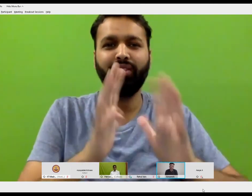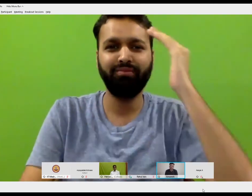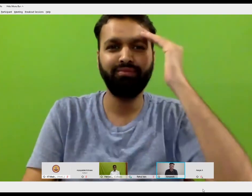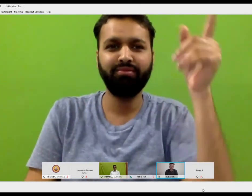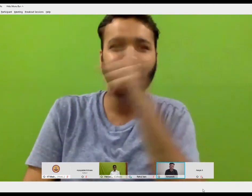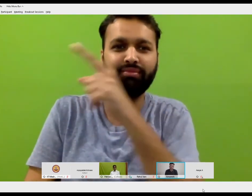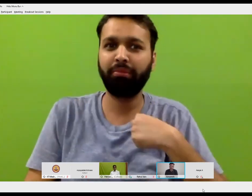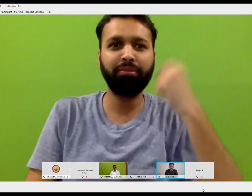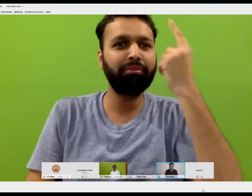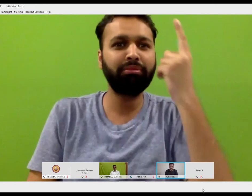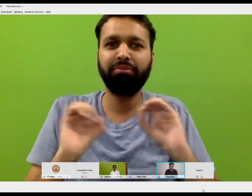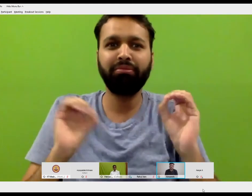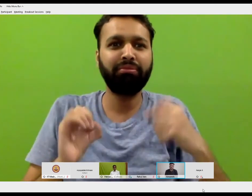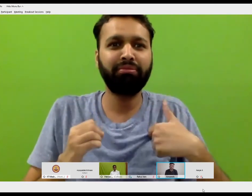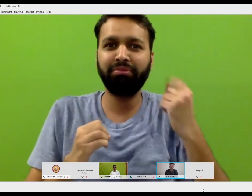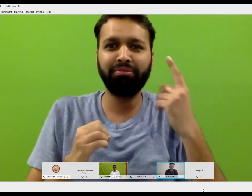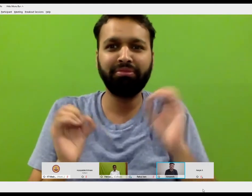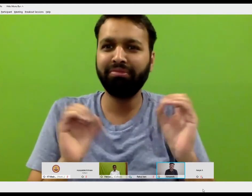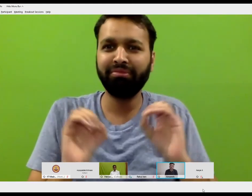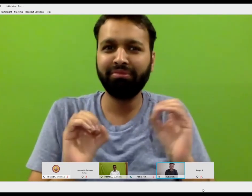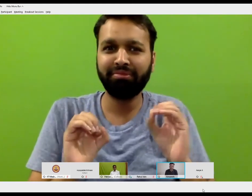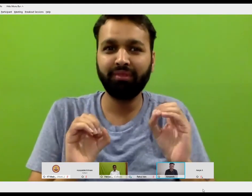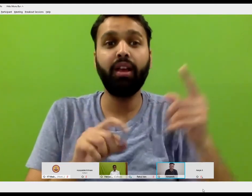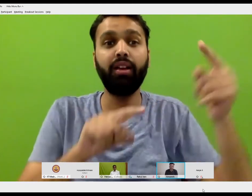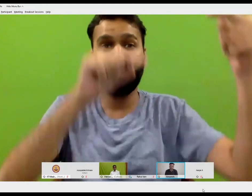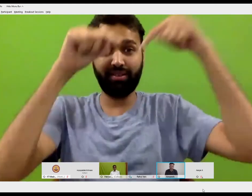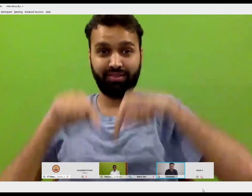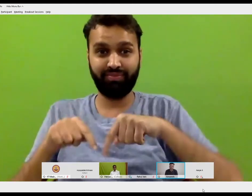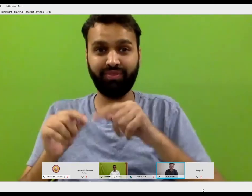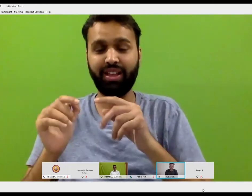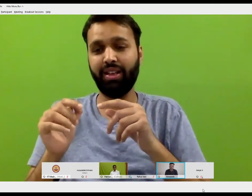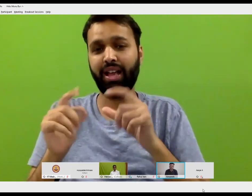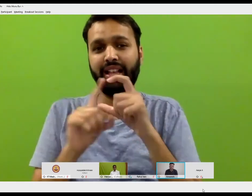So he knows, he knows the sign language, he's pretty habituated with that.